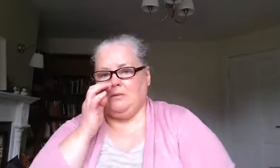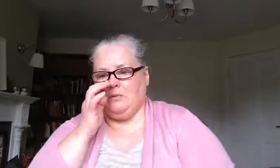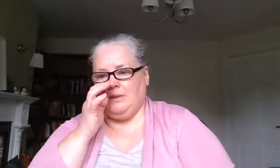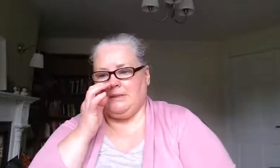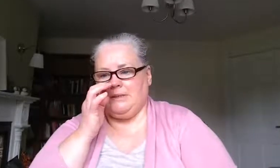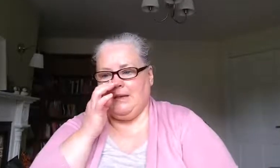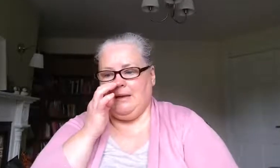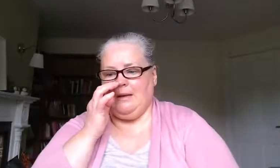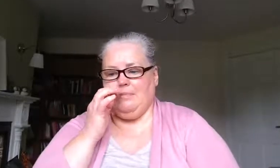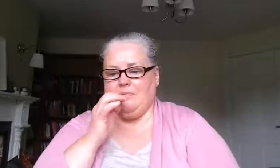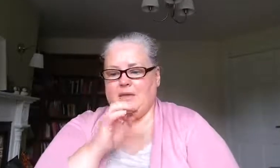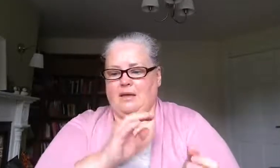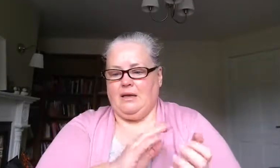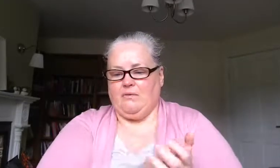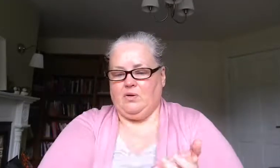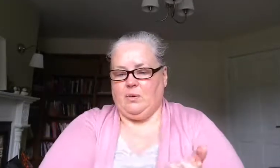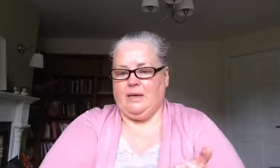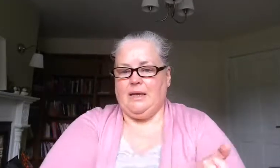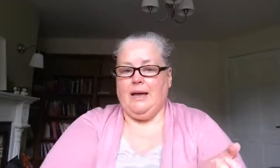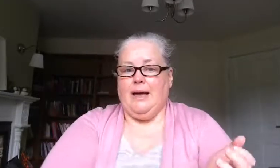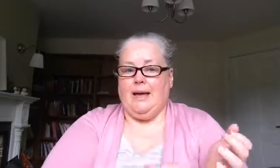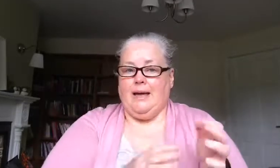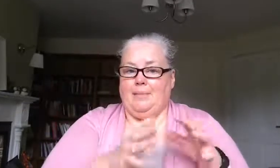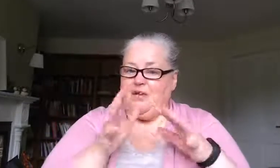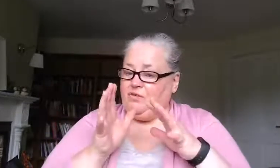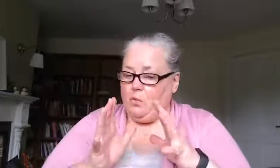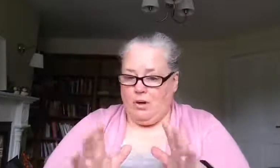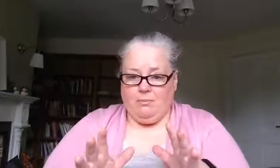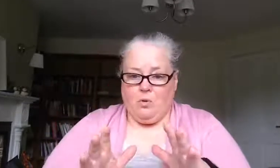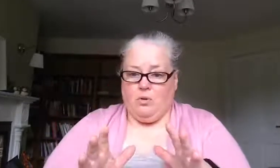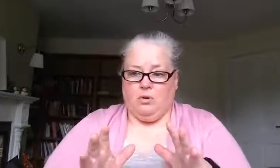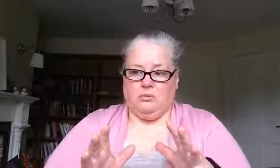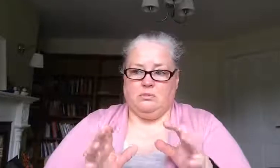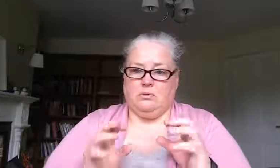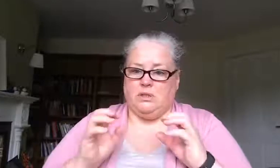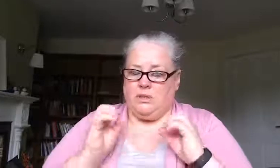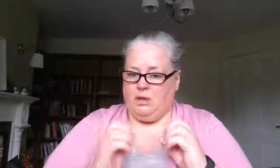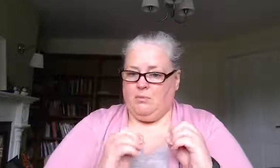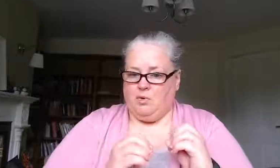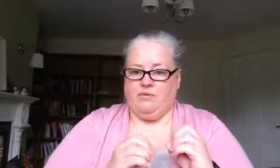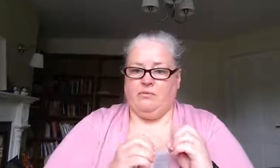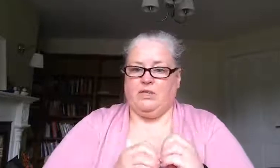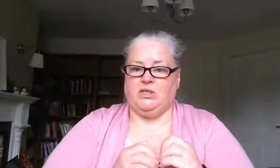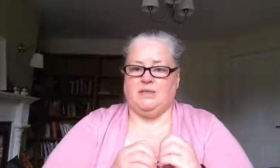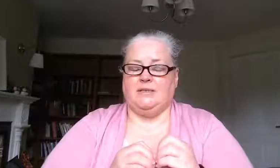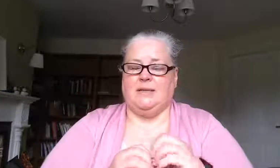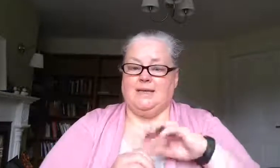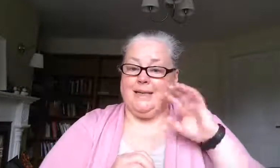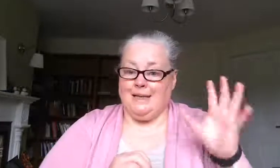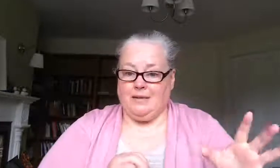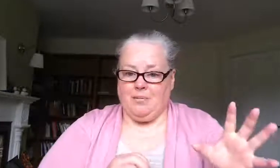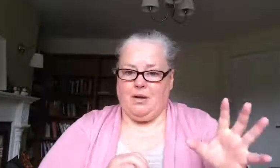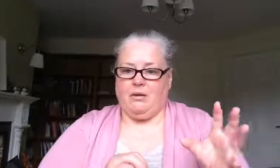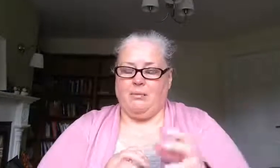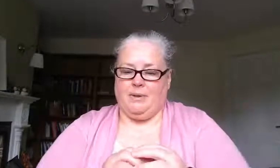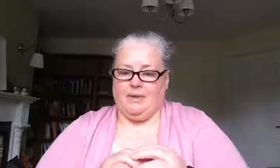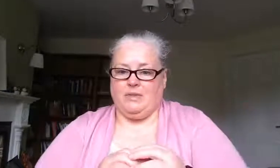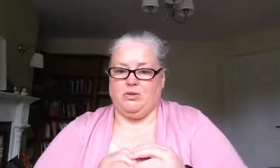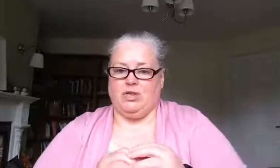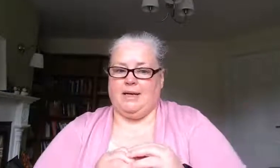always um every week um if you want more there's a lot more information as i said in the blog please do check